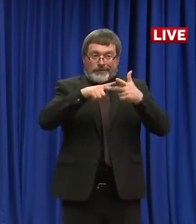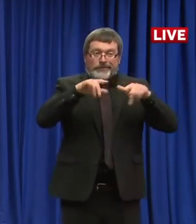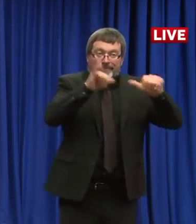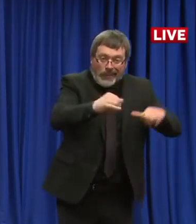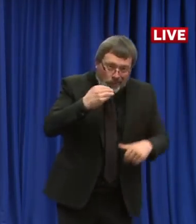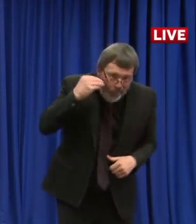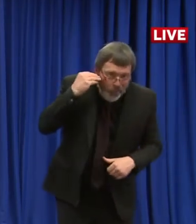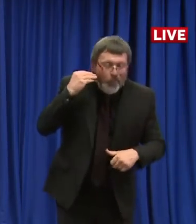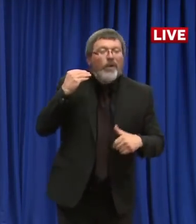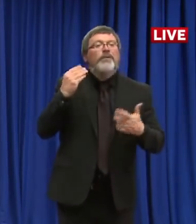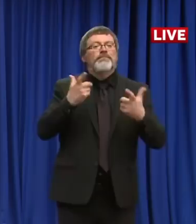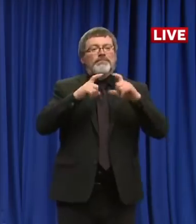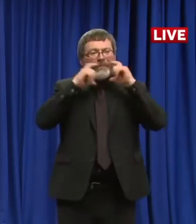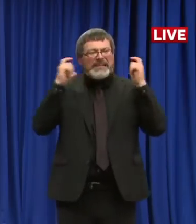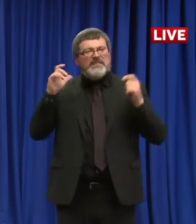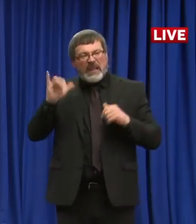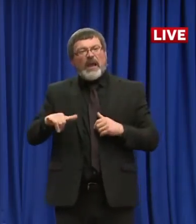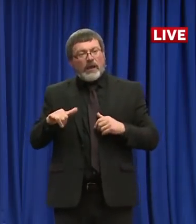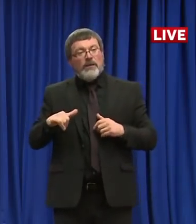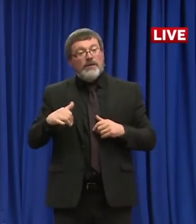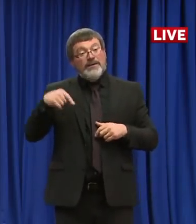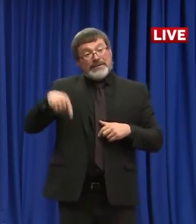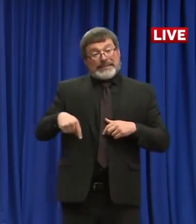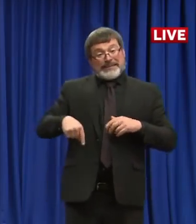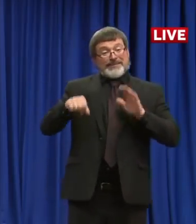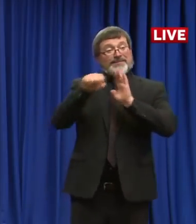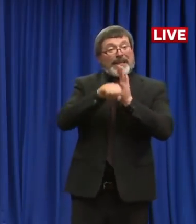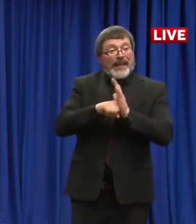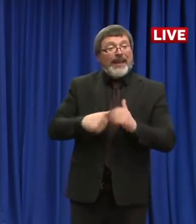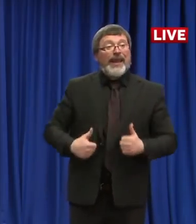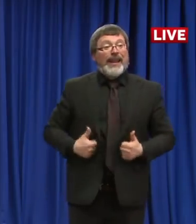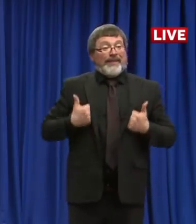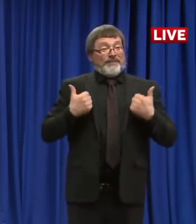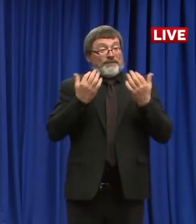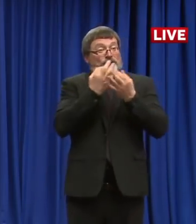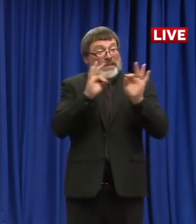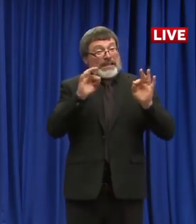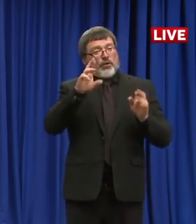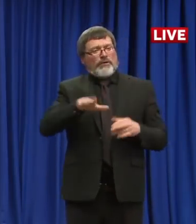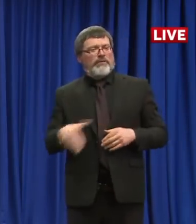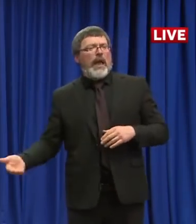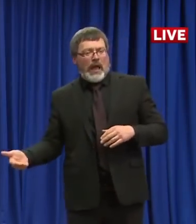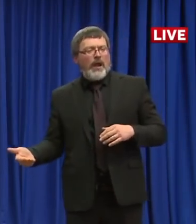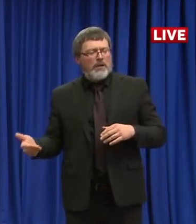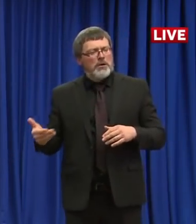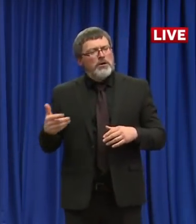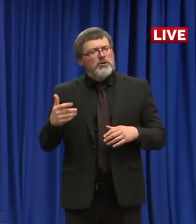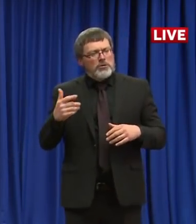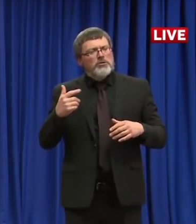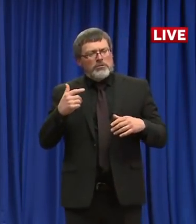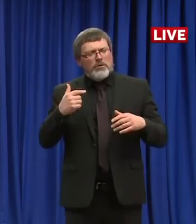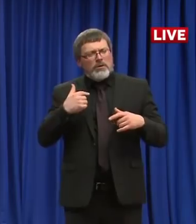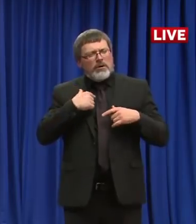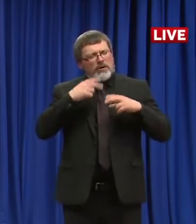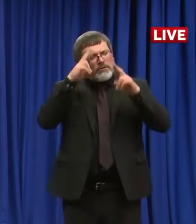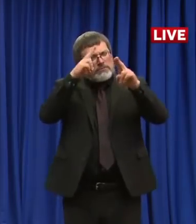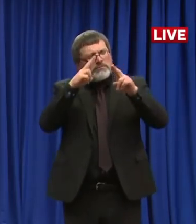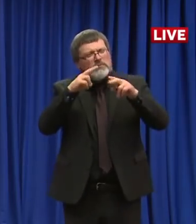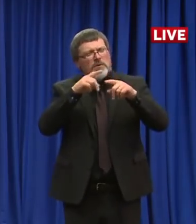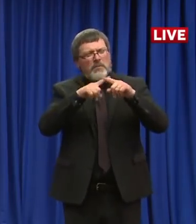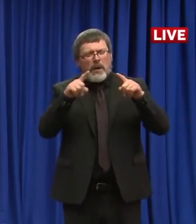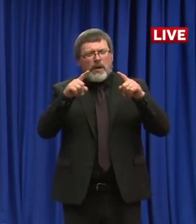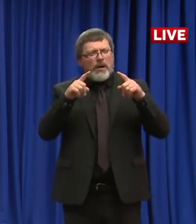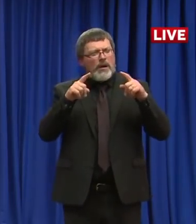live for your die model more true to heart than I do. I live and breathe by it. But as governor, you have to make tough decisions and you have to put public health first.